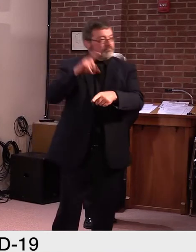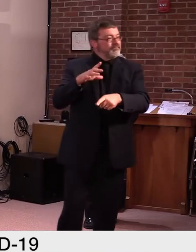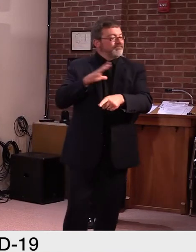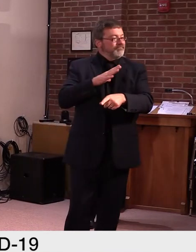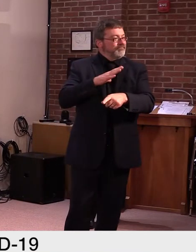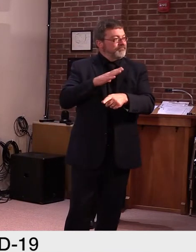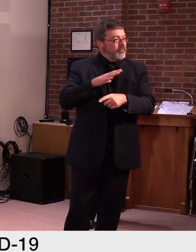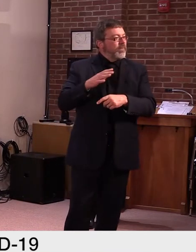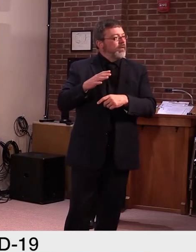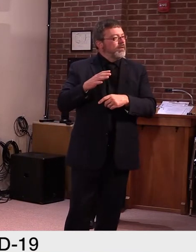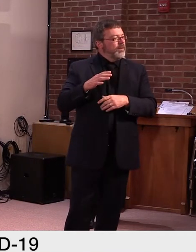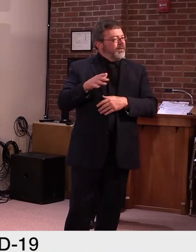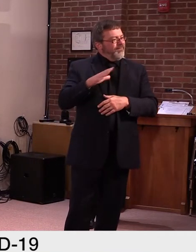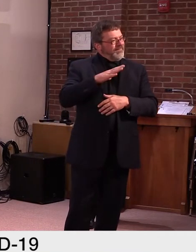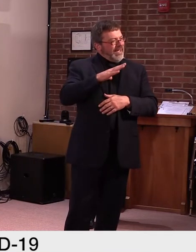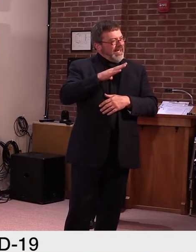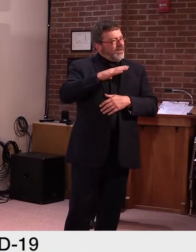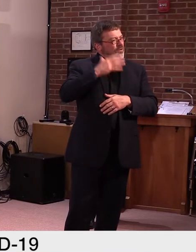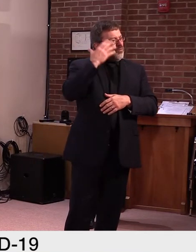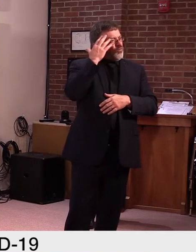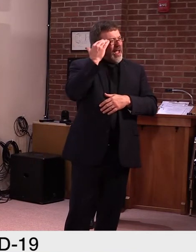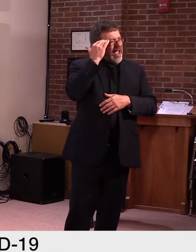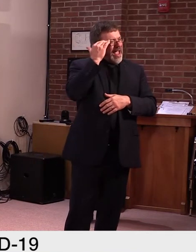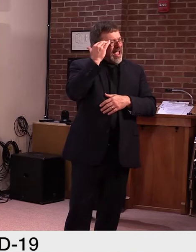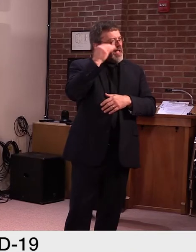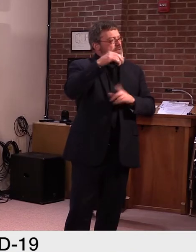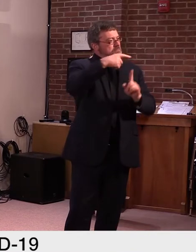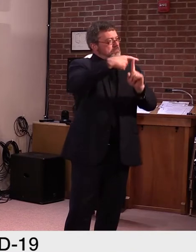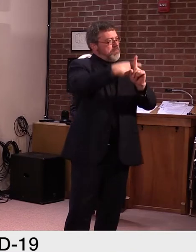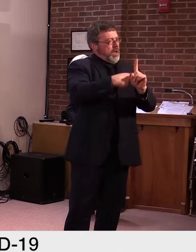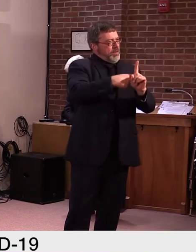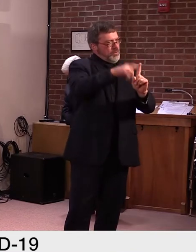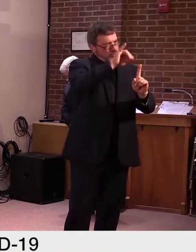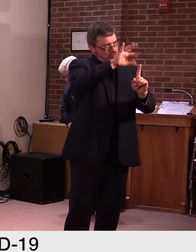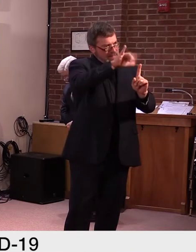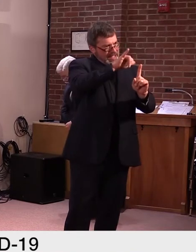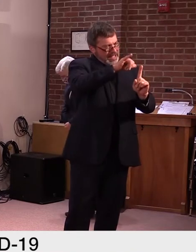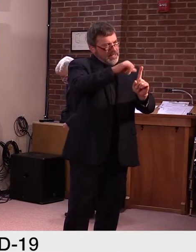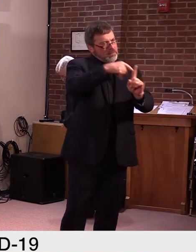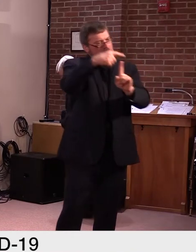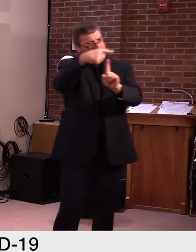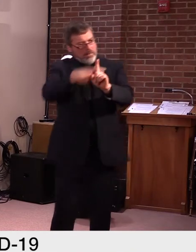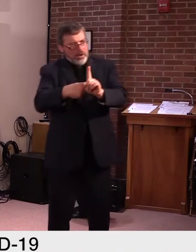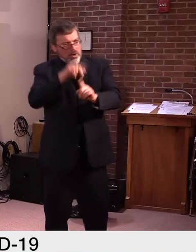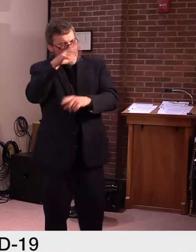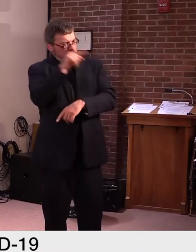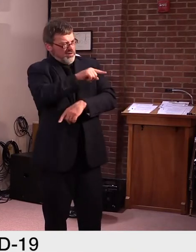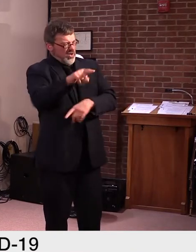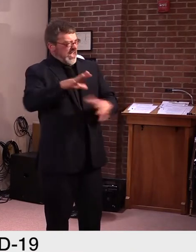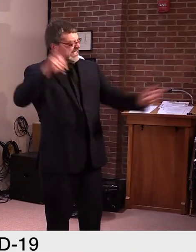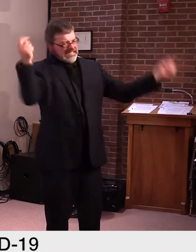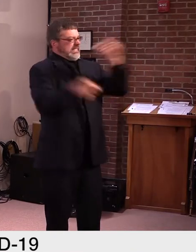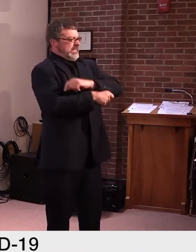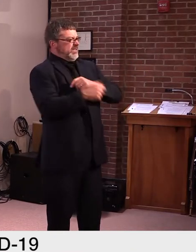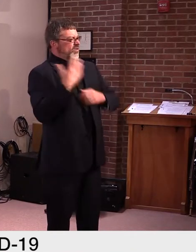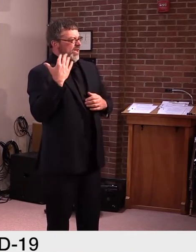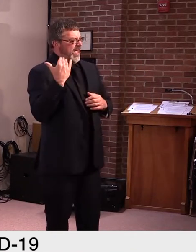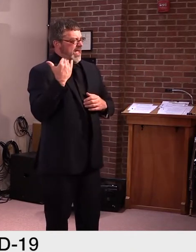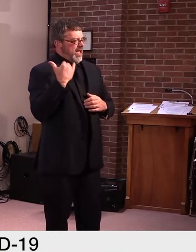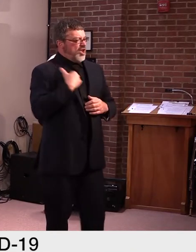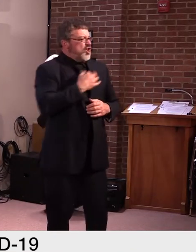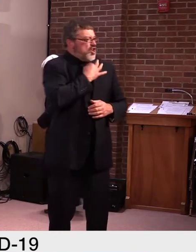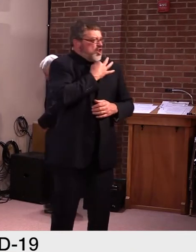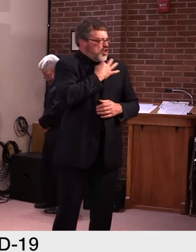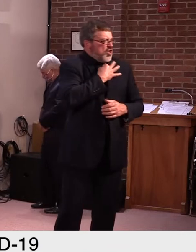in this case when, I, I assume they've been doing the same, the same survey all along? Uh,